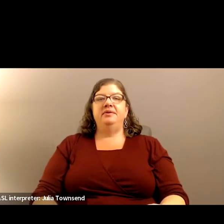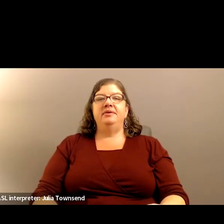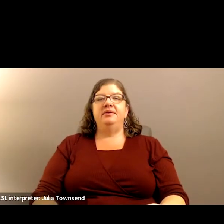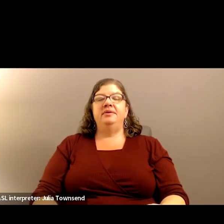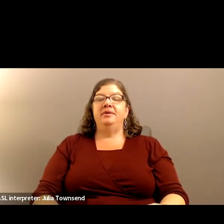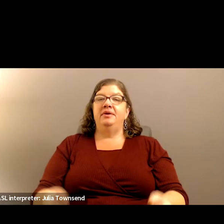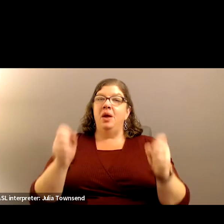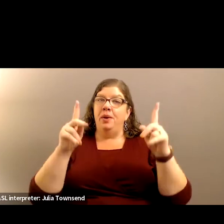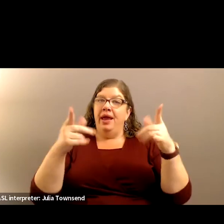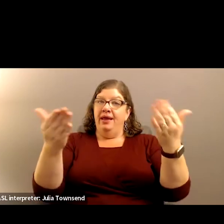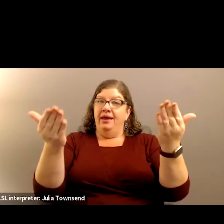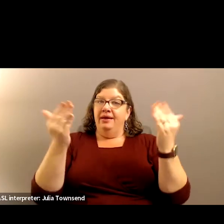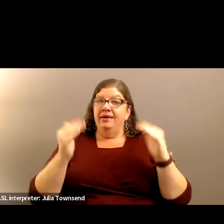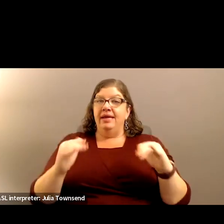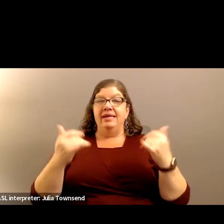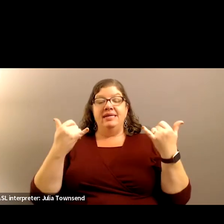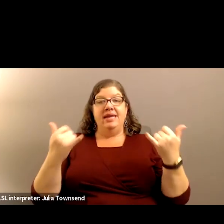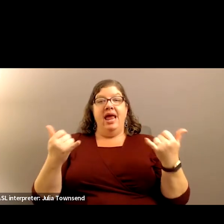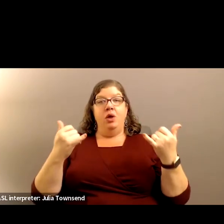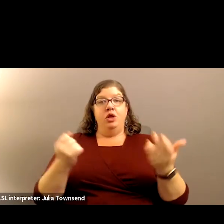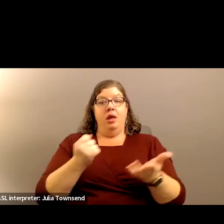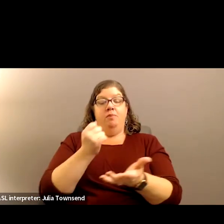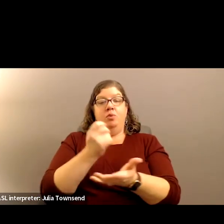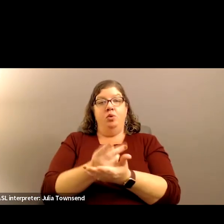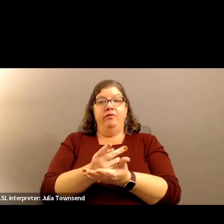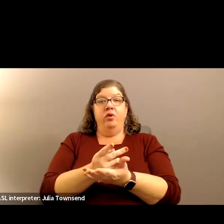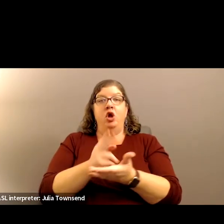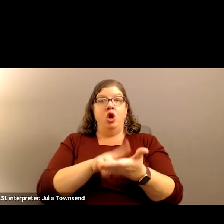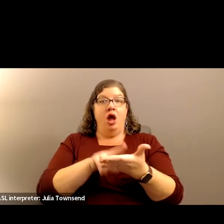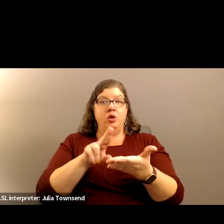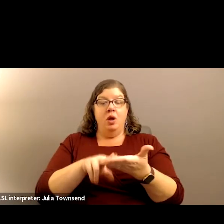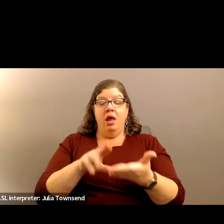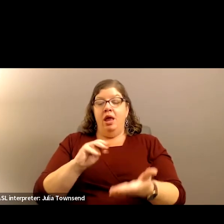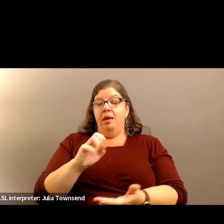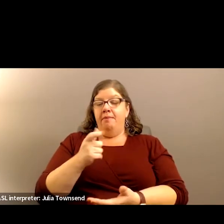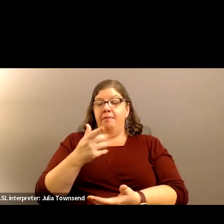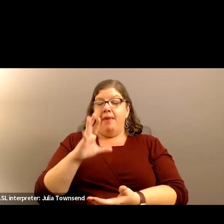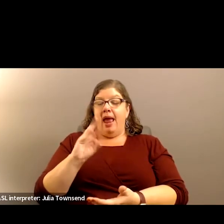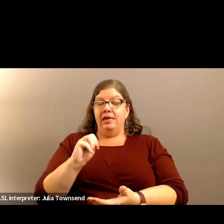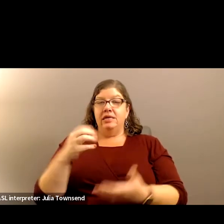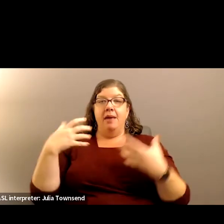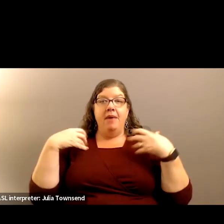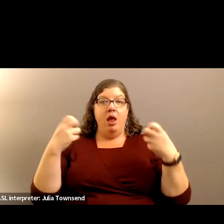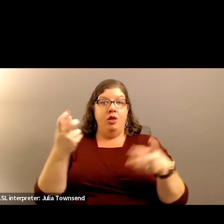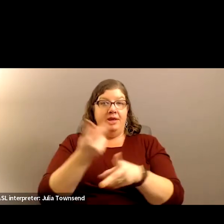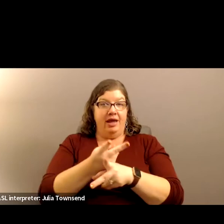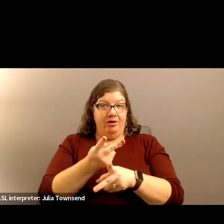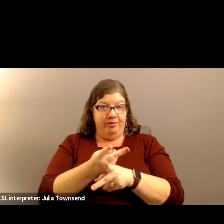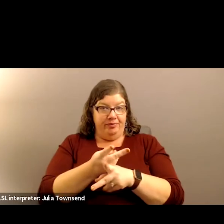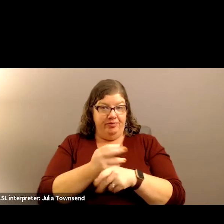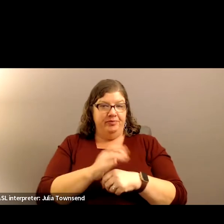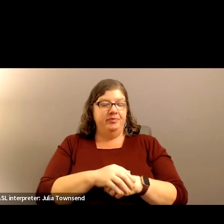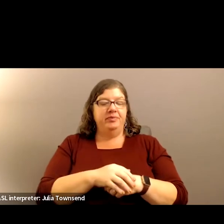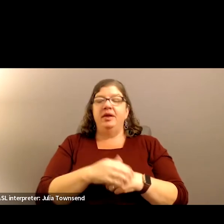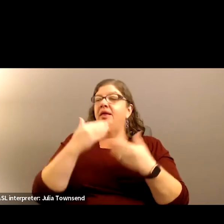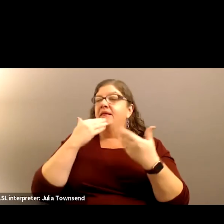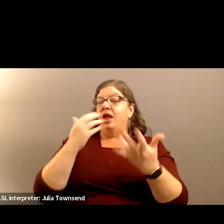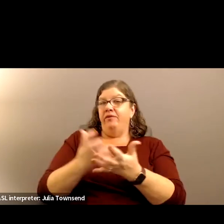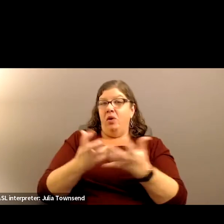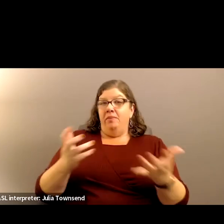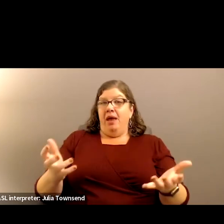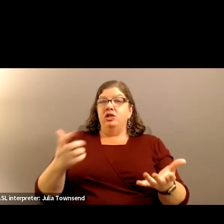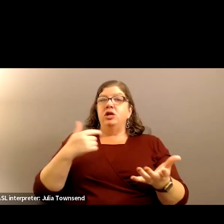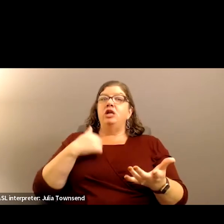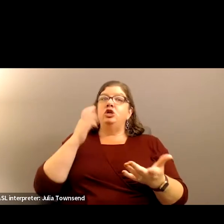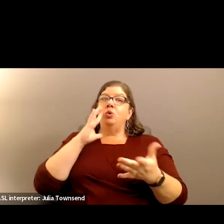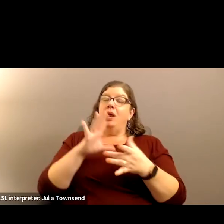Okay. Now we will go to the approval of the contract with Maxim Healthcare. Thank you very much. And I do want